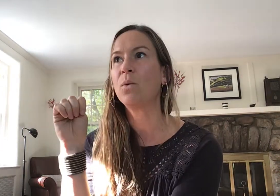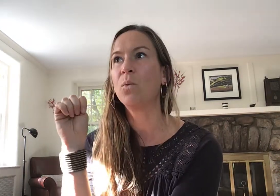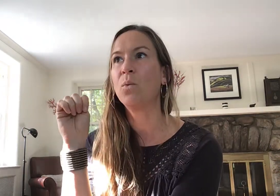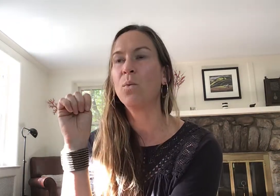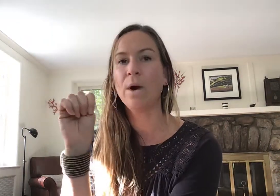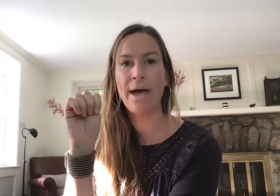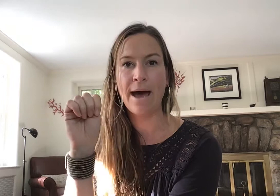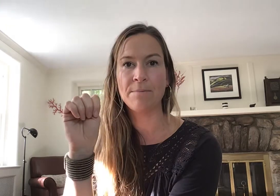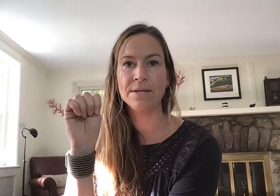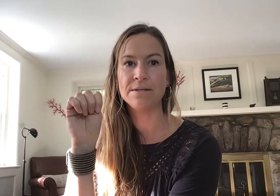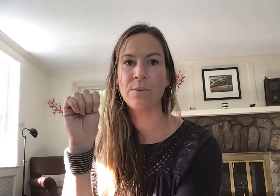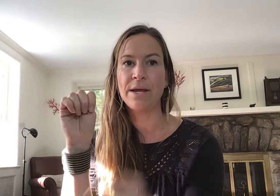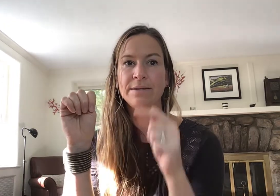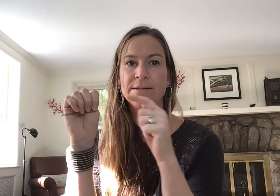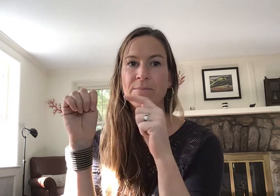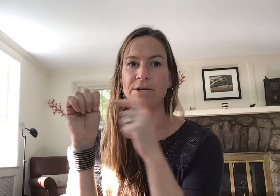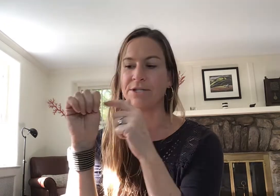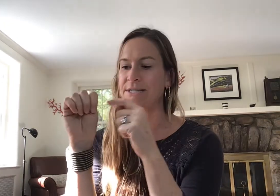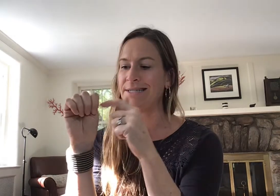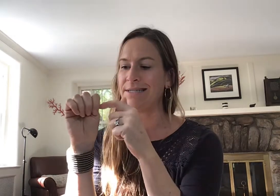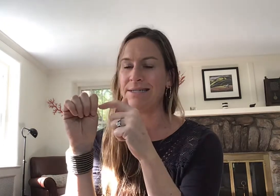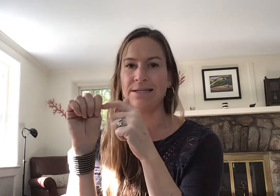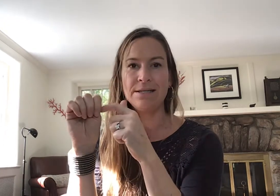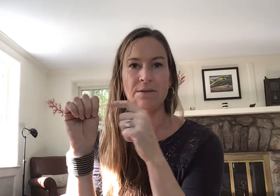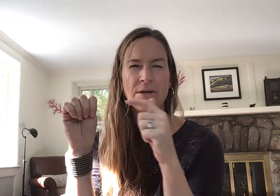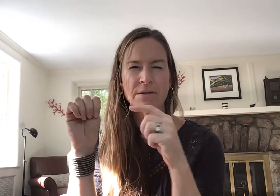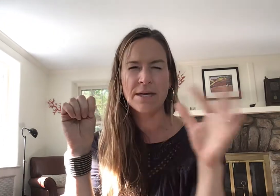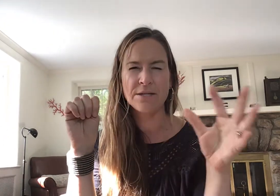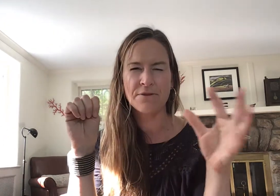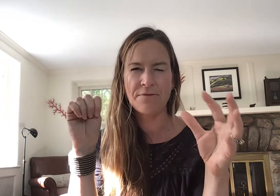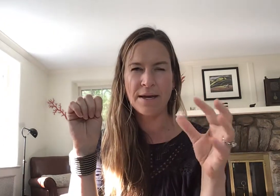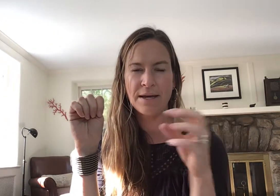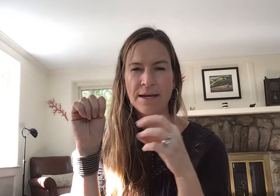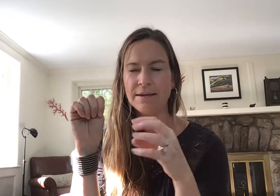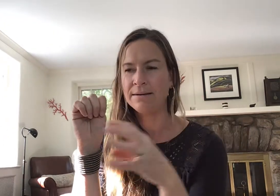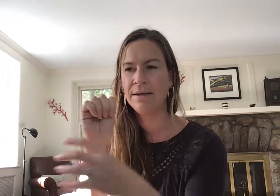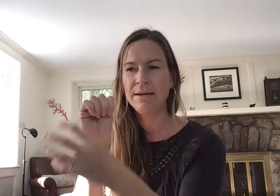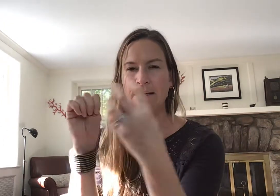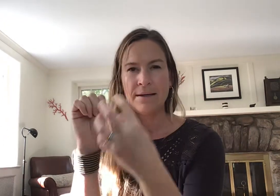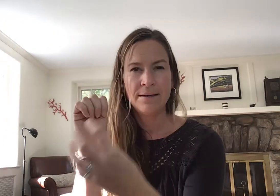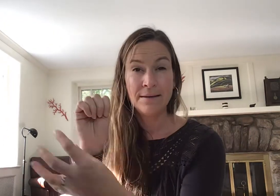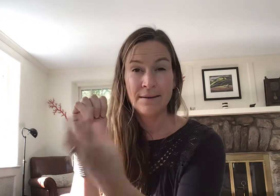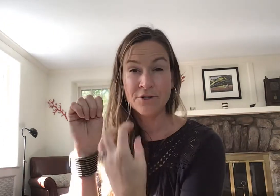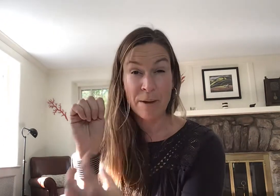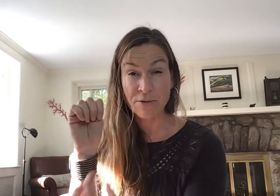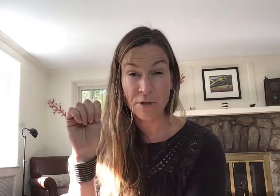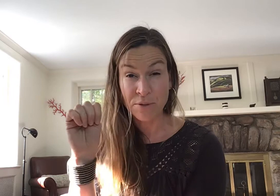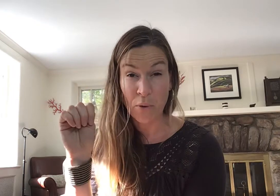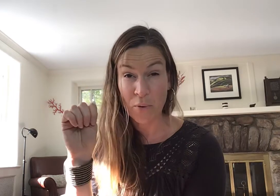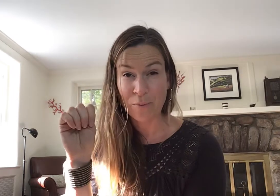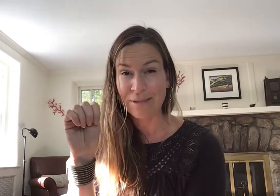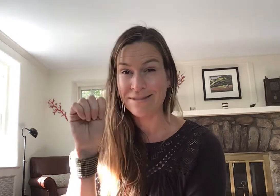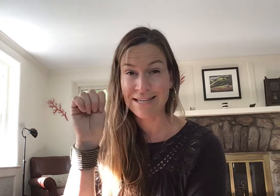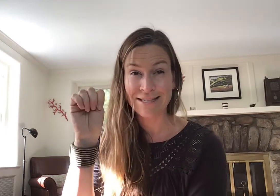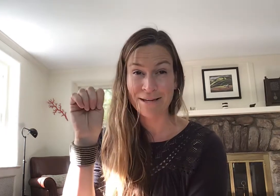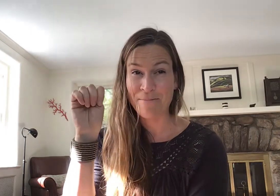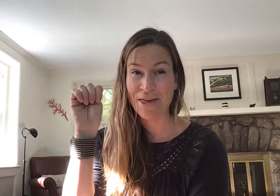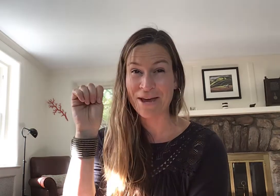what happens when someone just did to do you know the kids are fighting and your spouse comes home and says something